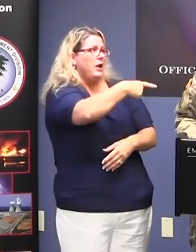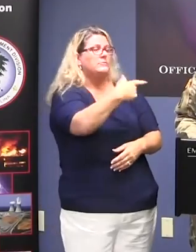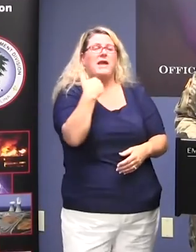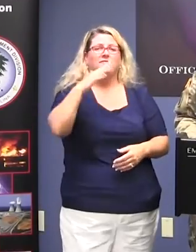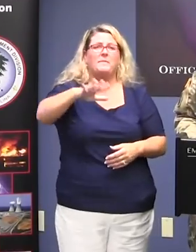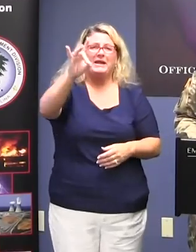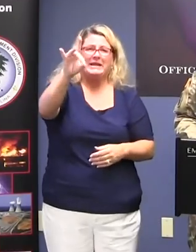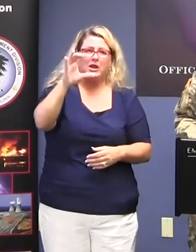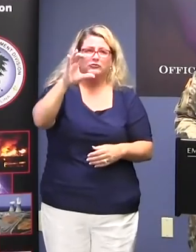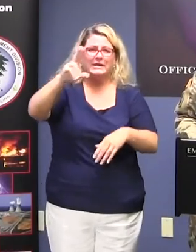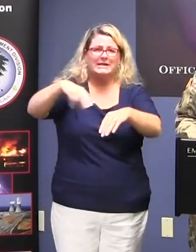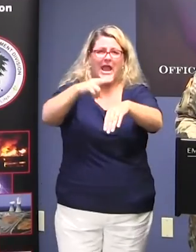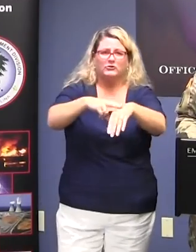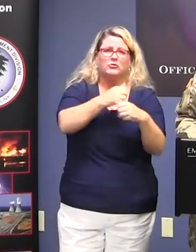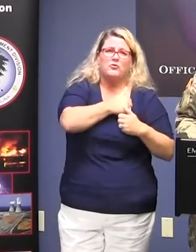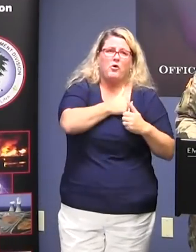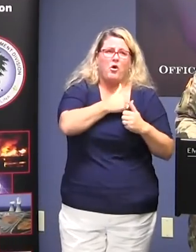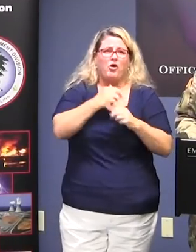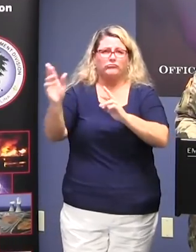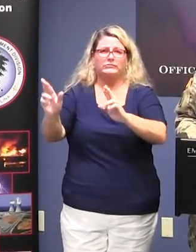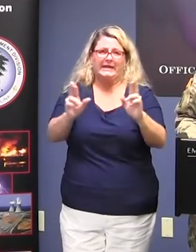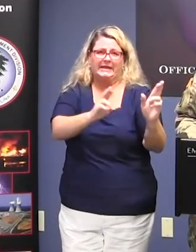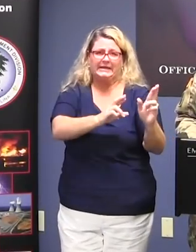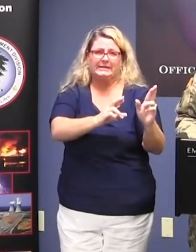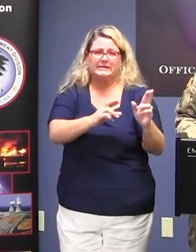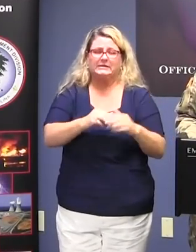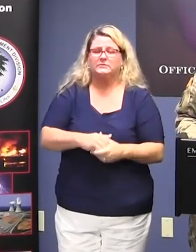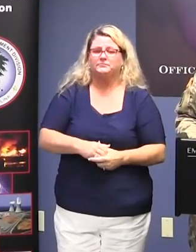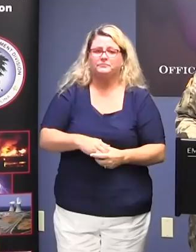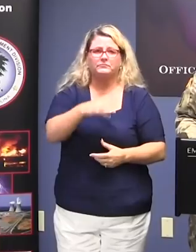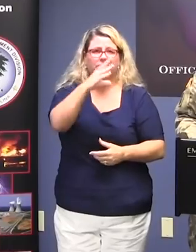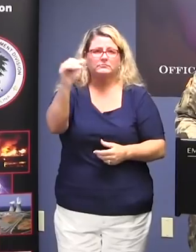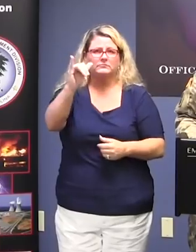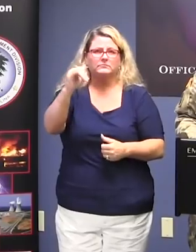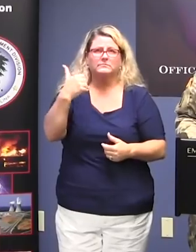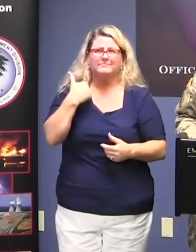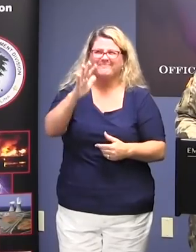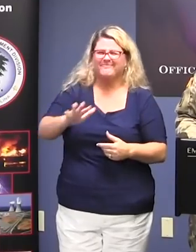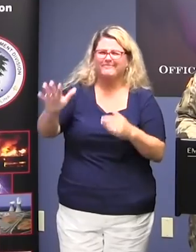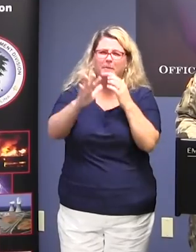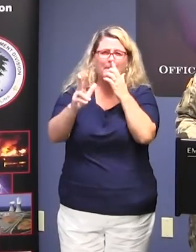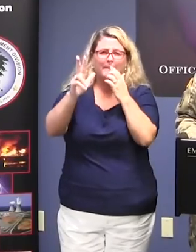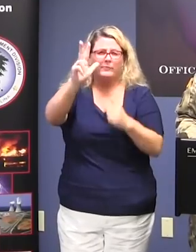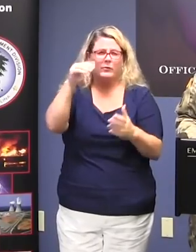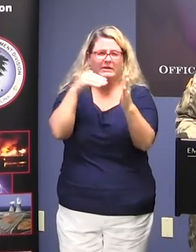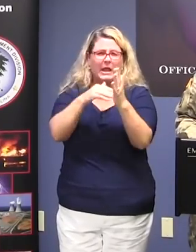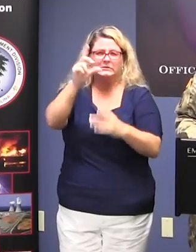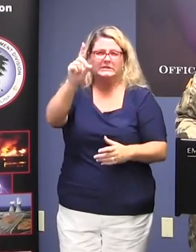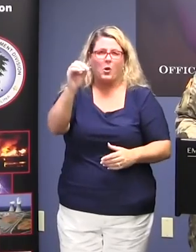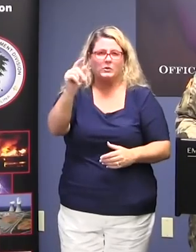have about 800 National Guardsmen activated, but then we also have almost 3,000 DOT